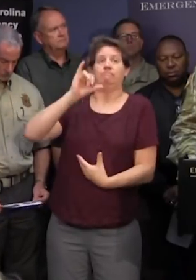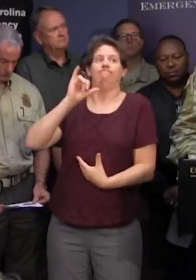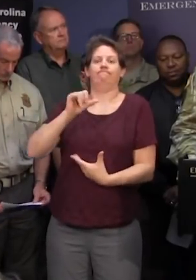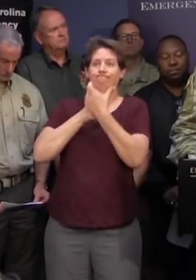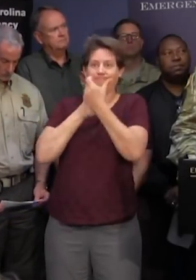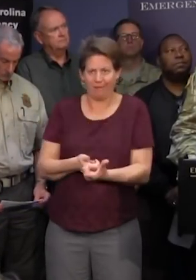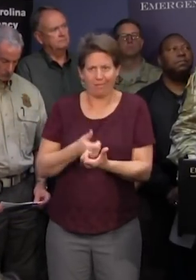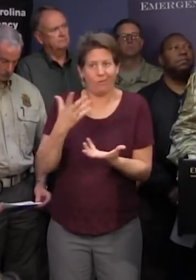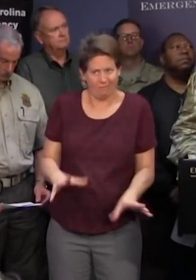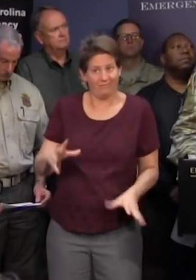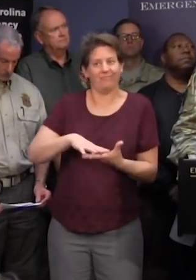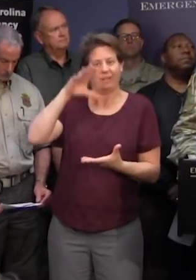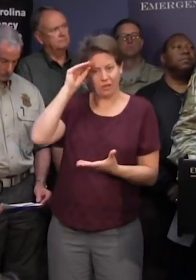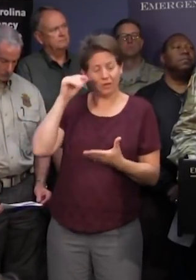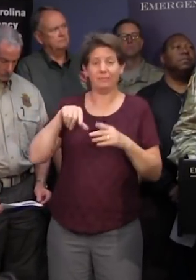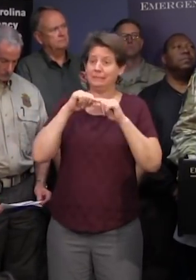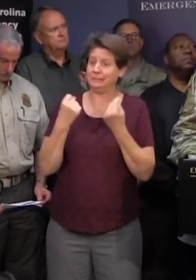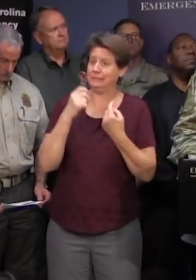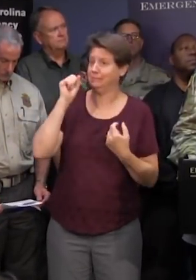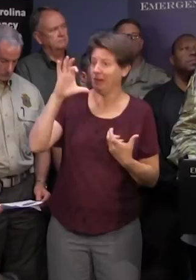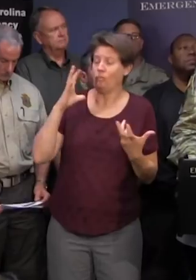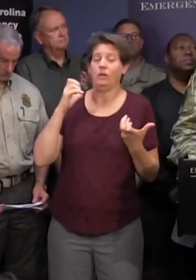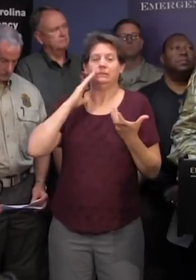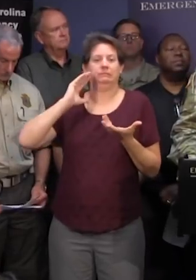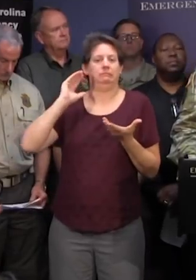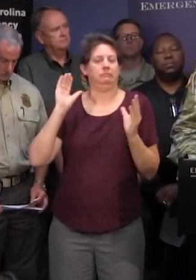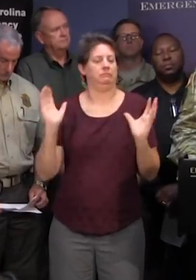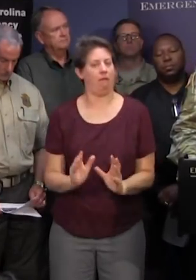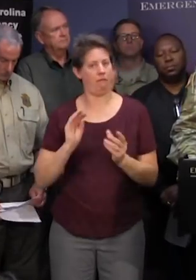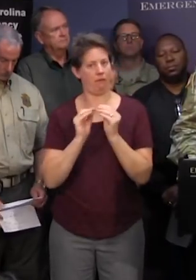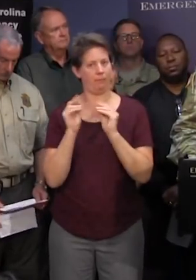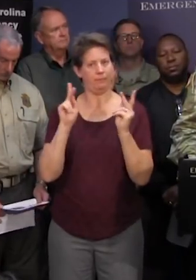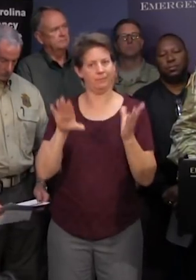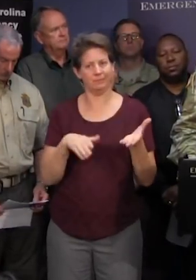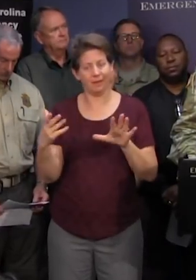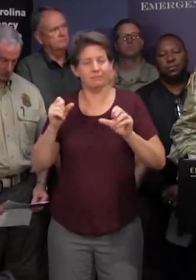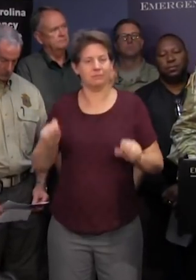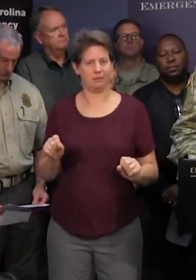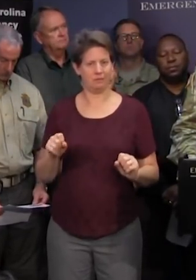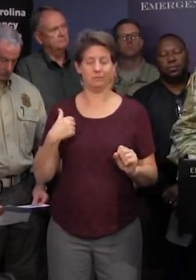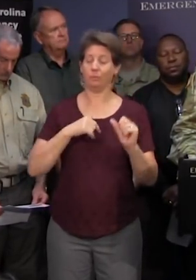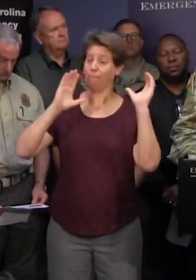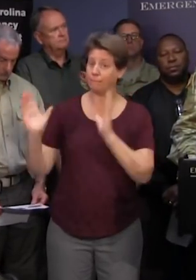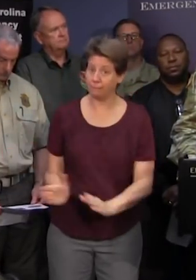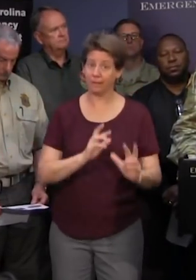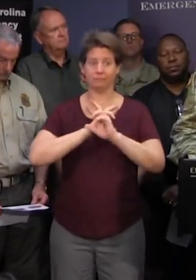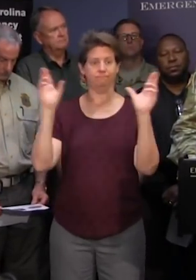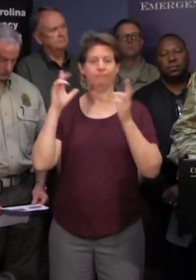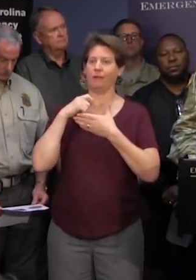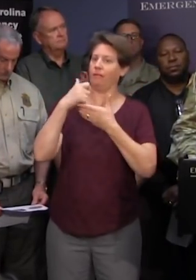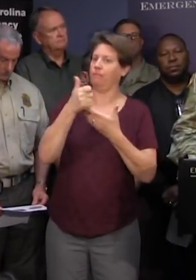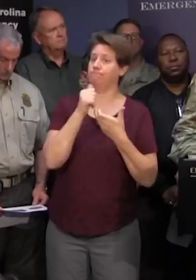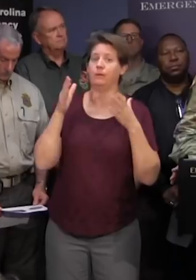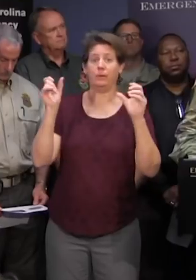south carolina wants to get through this with as minimal loss of life as we can possibly do and we just want to be prepared to do what we can to help in that